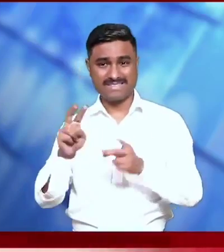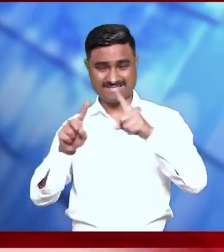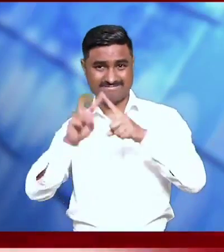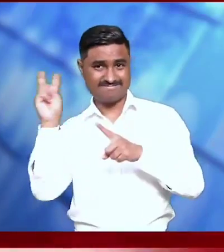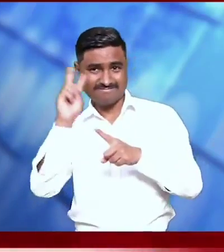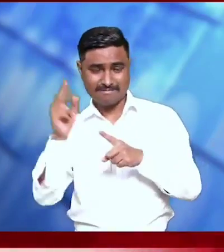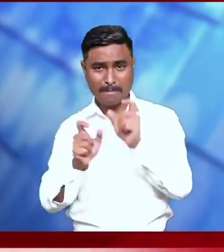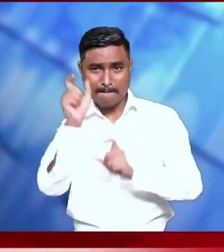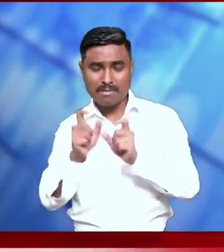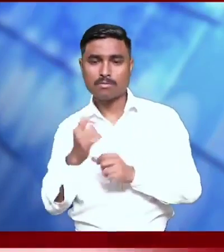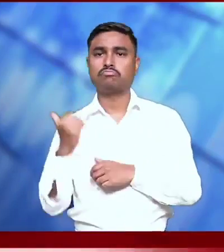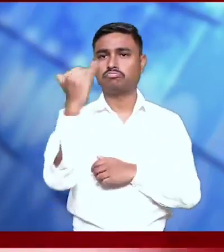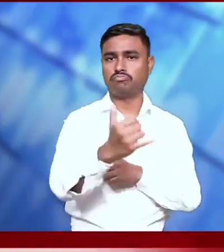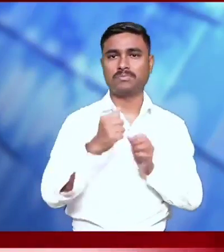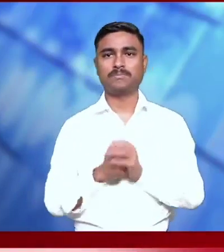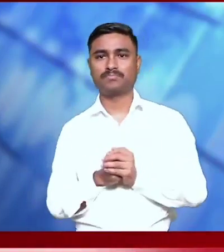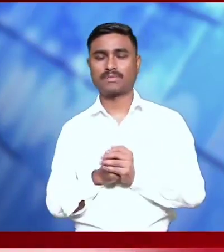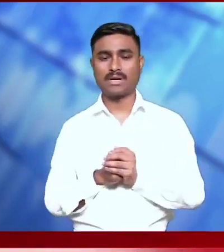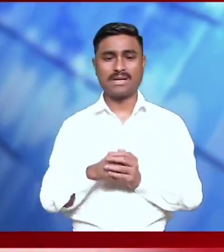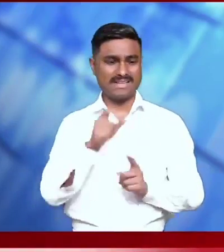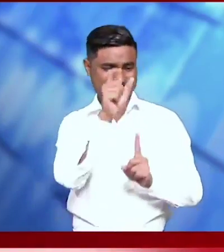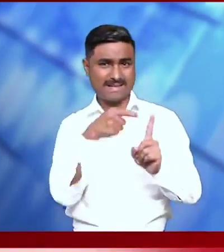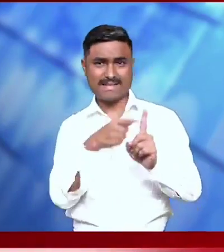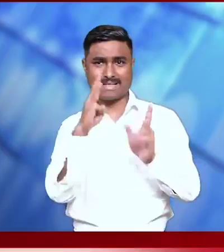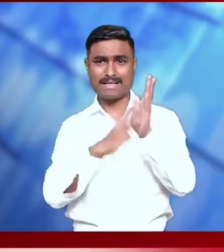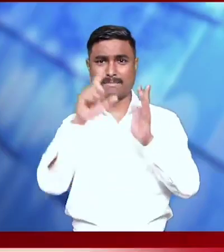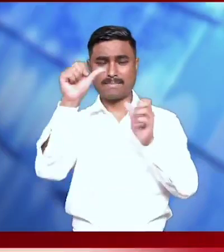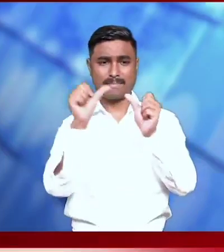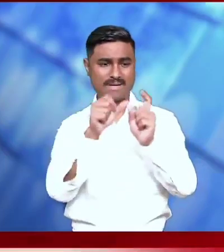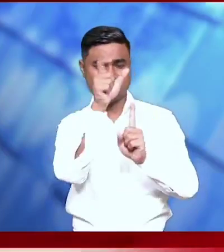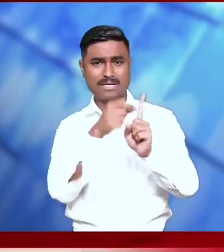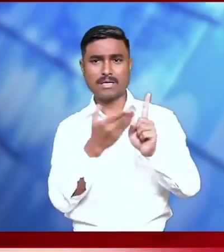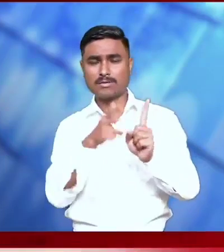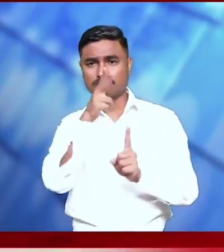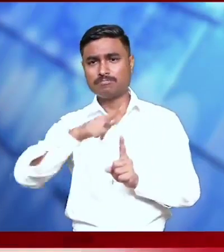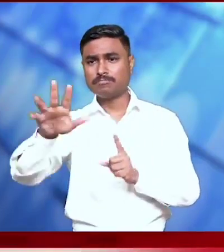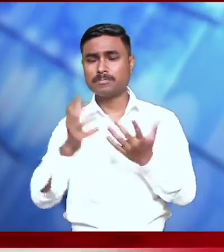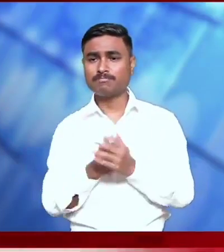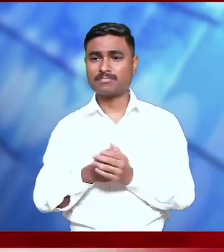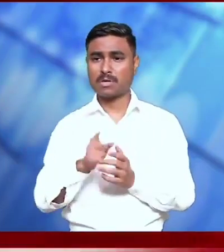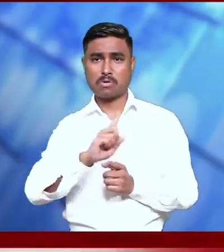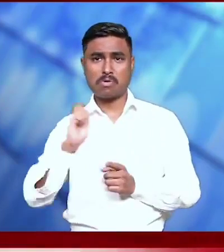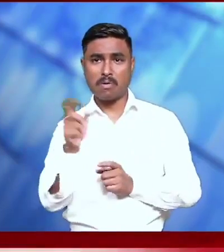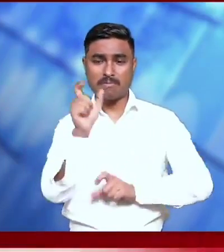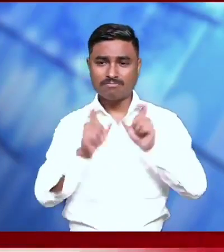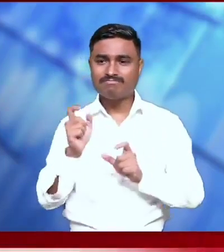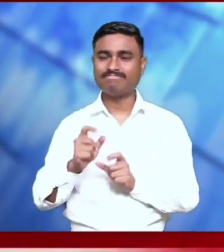stakeholders of the states. Addressing the gathering, Sri Lepcha extended warm wishes on the occasion of the